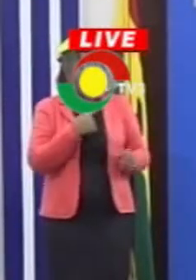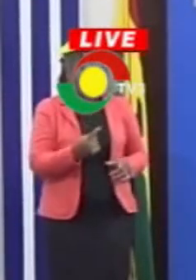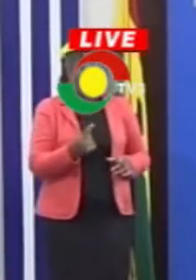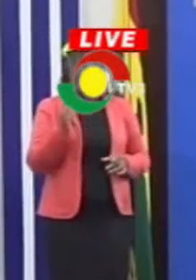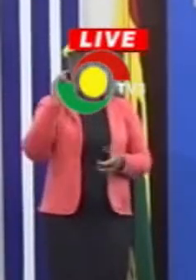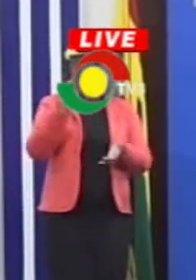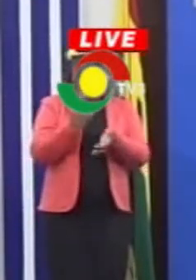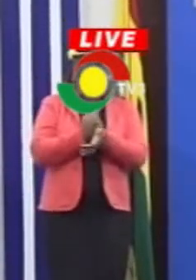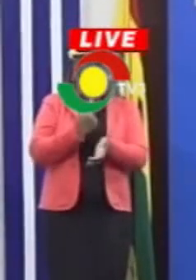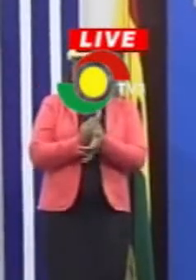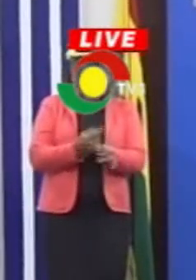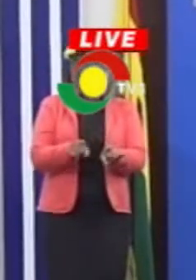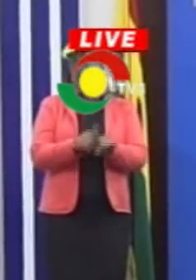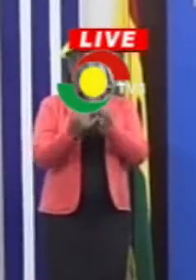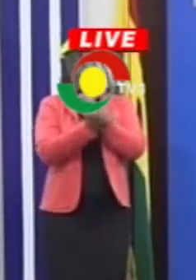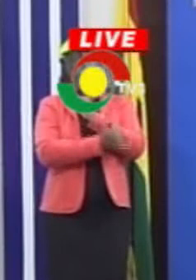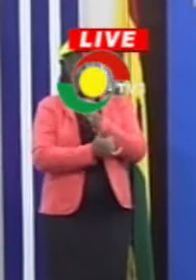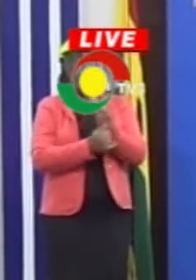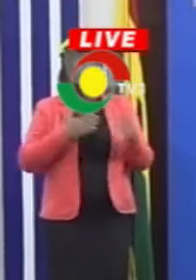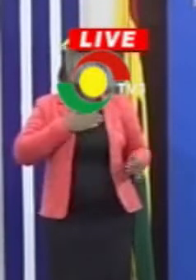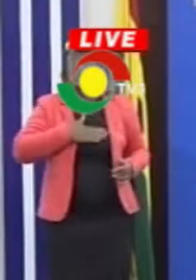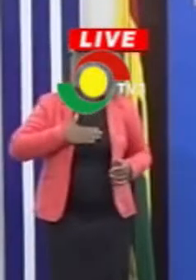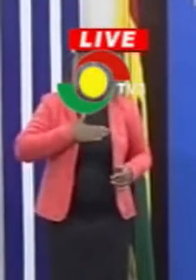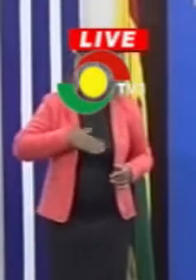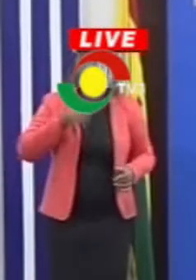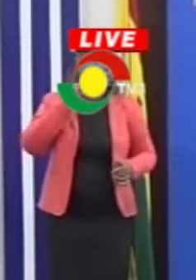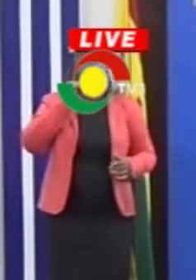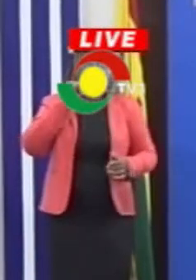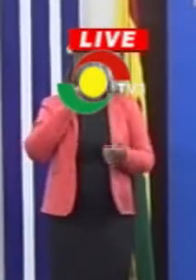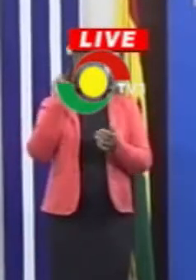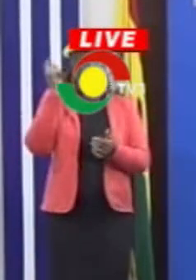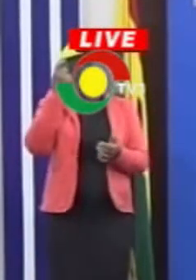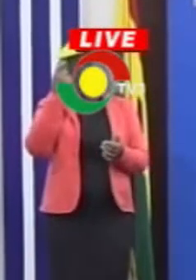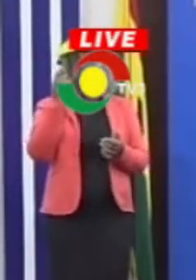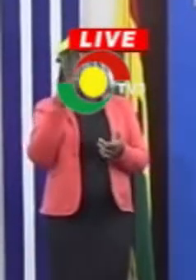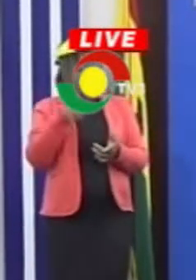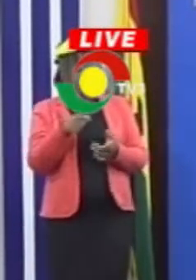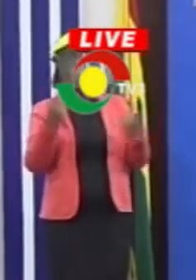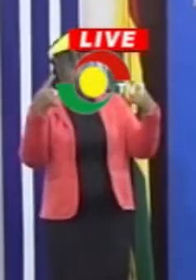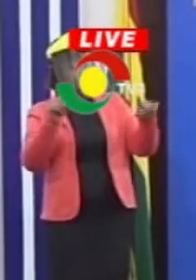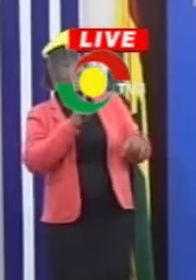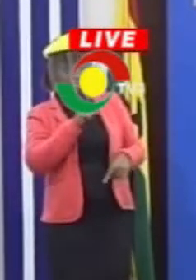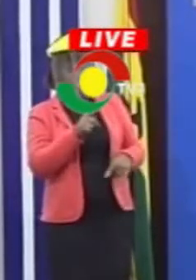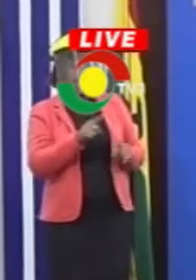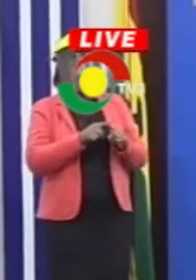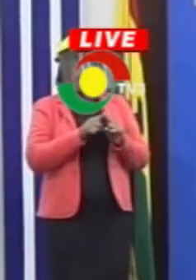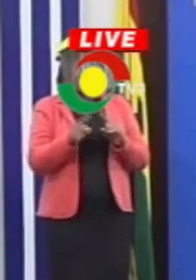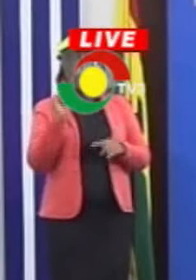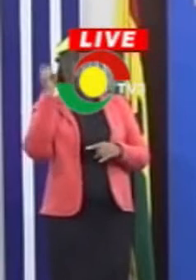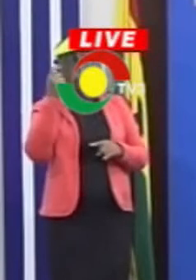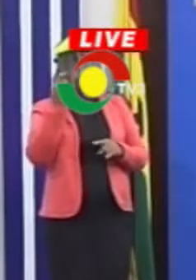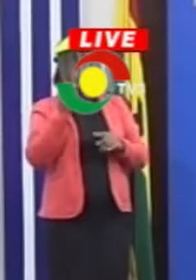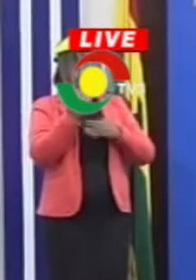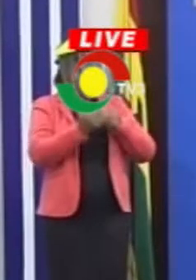first of all, Ghana as a country, I think, has apologized to the Nigerian government that this has happened in the first place, but as a state is